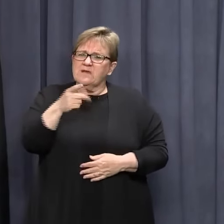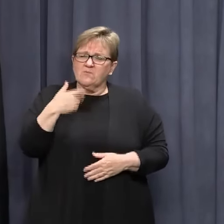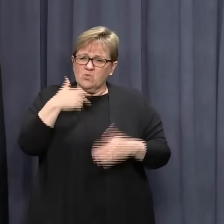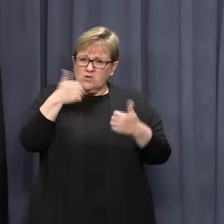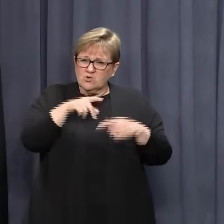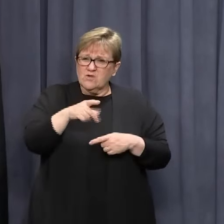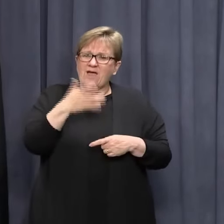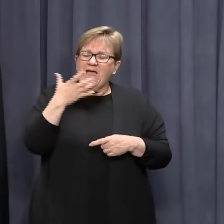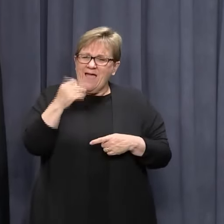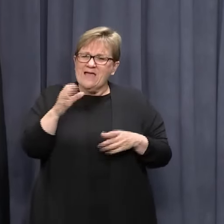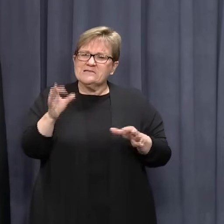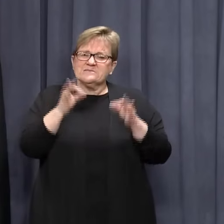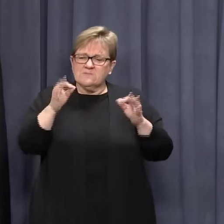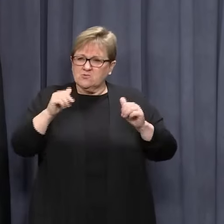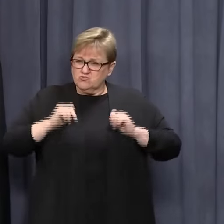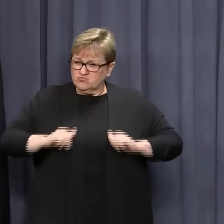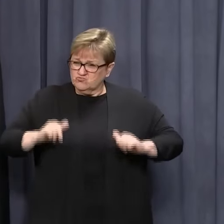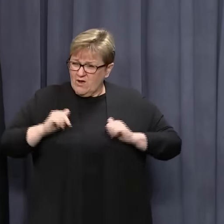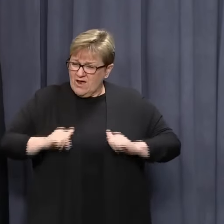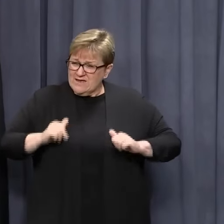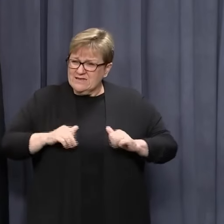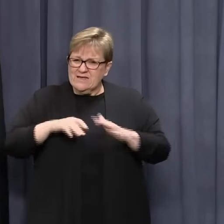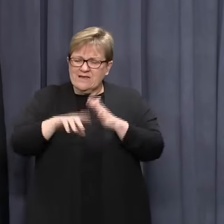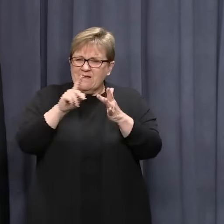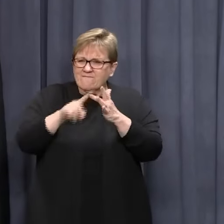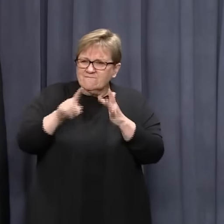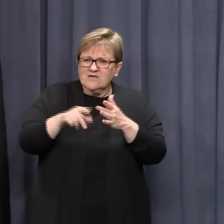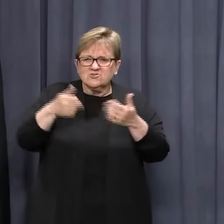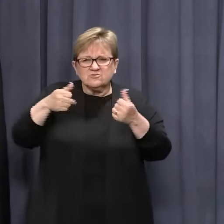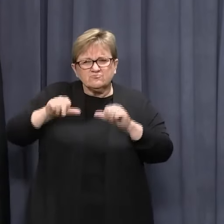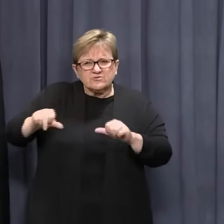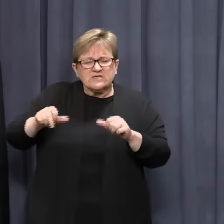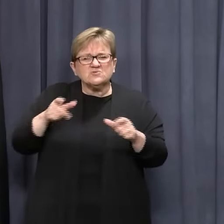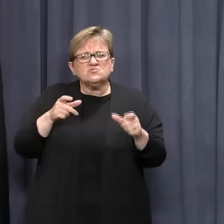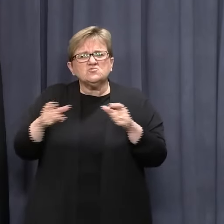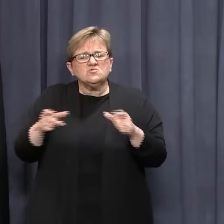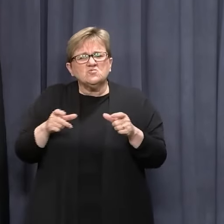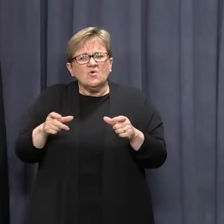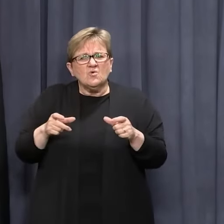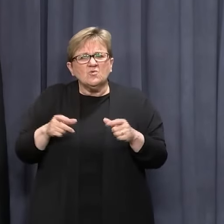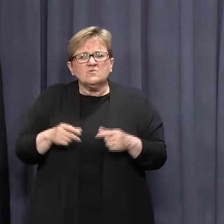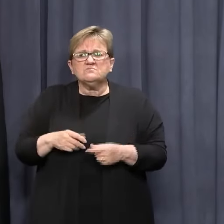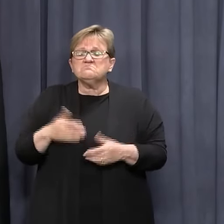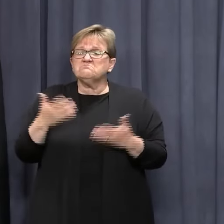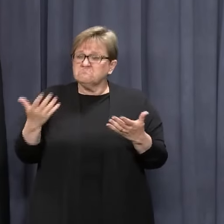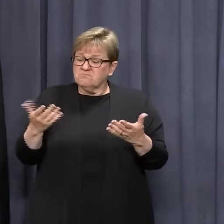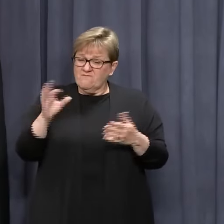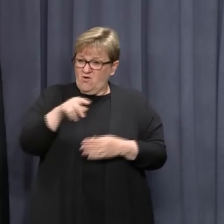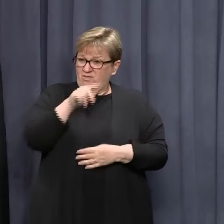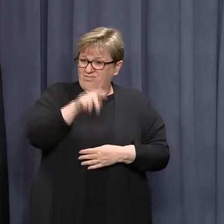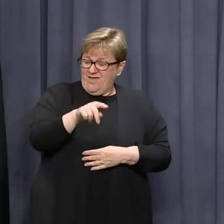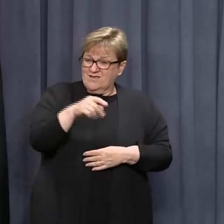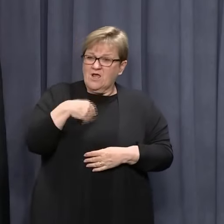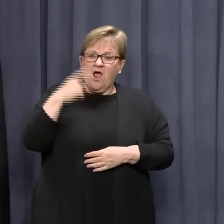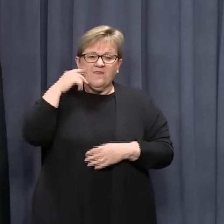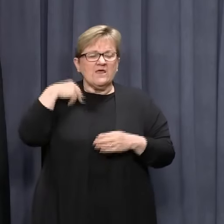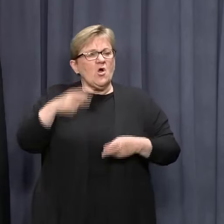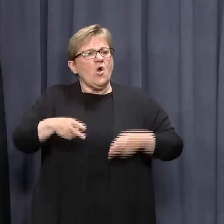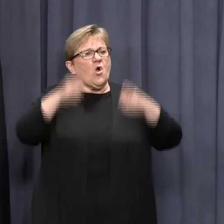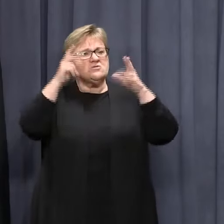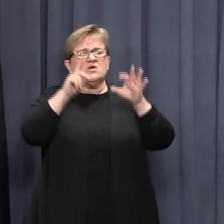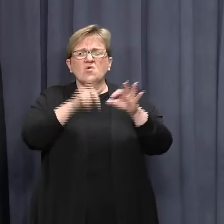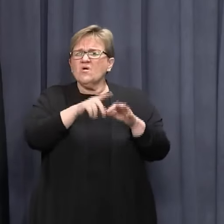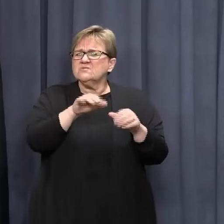that we utilised had specialised training in infection protection control. And, and as a result of that, I think our hotel